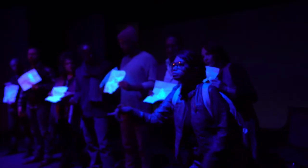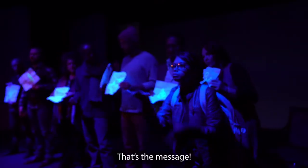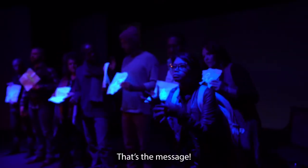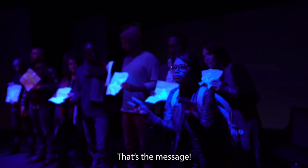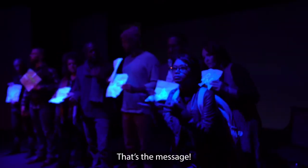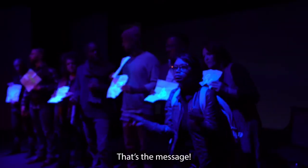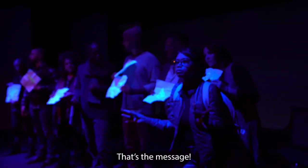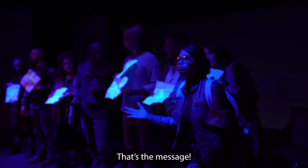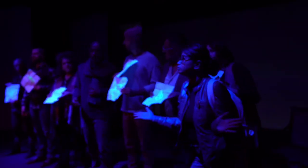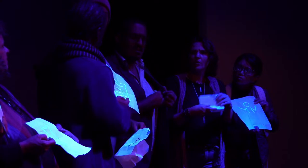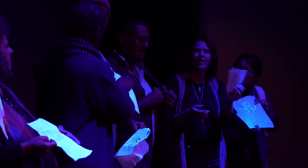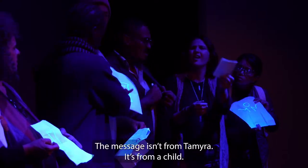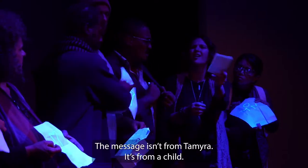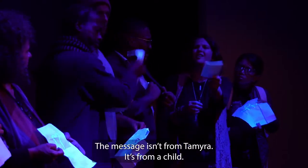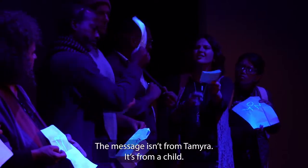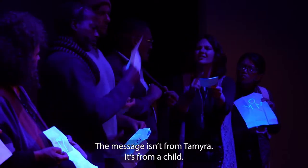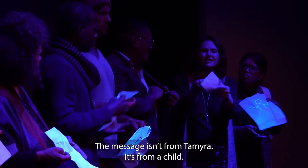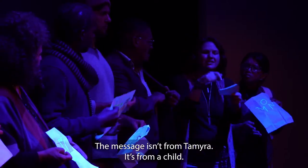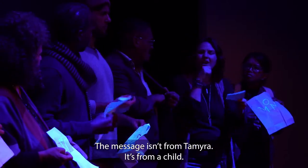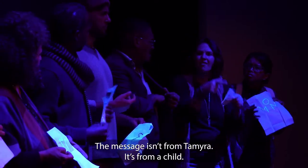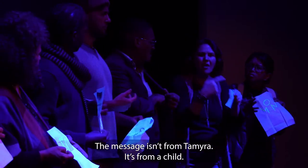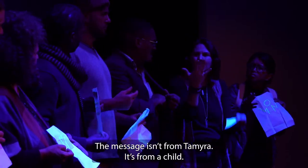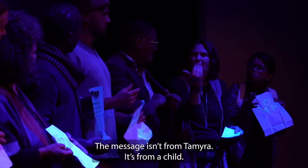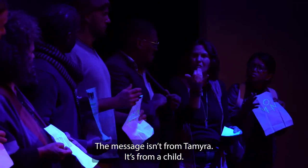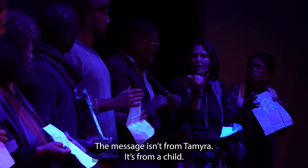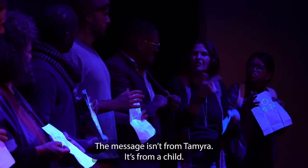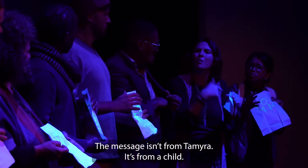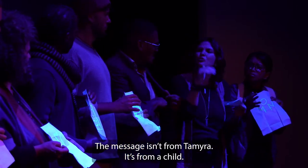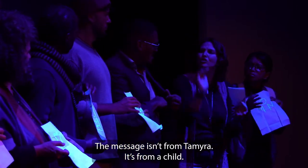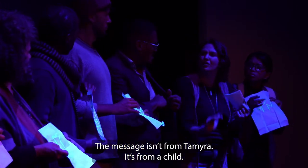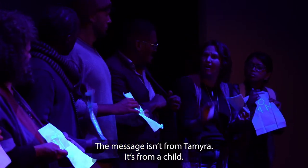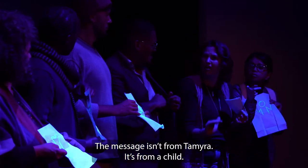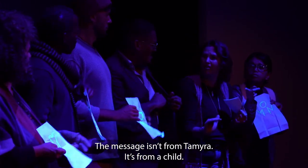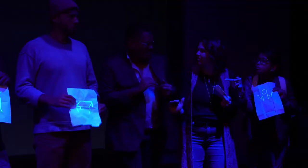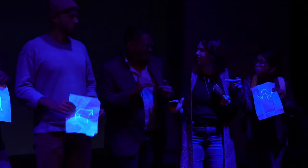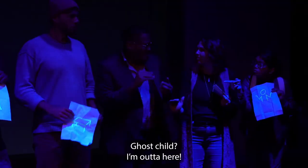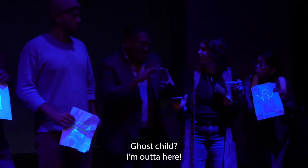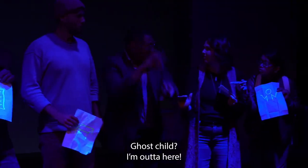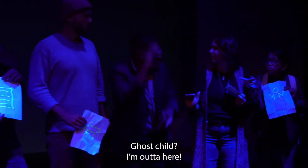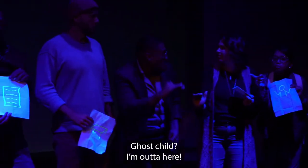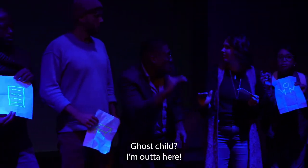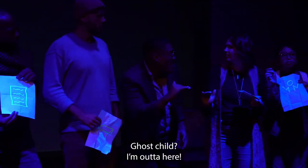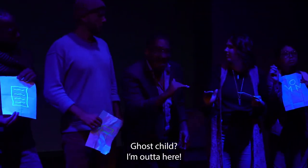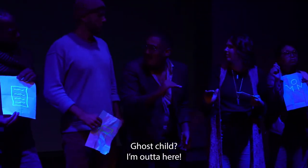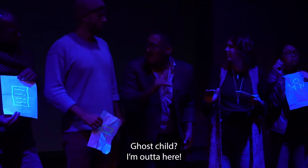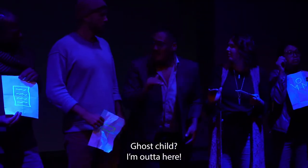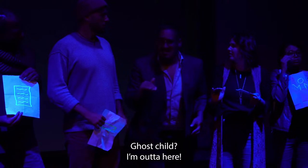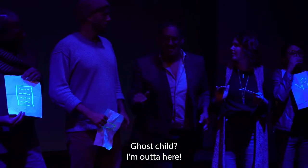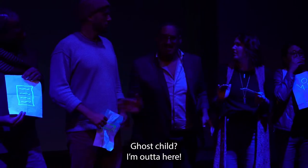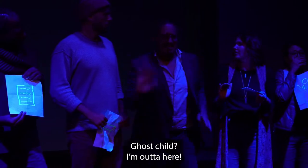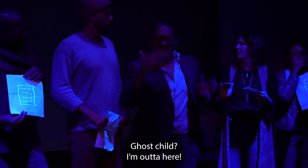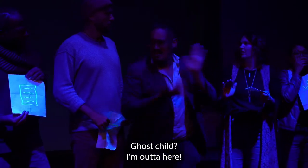That's the message. The message isn't from Tamra. It's from a child. Ghost child? I'm out of here.